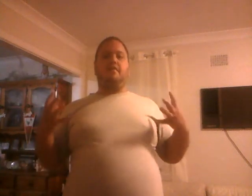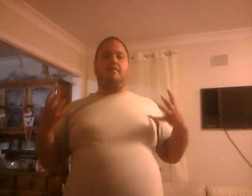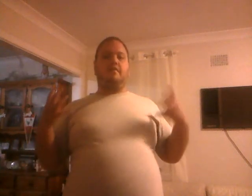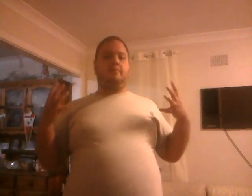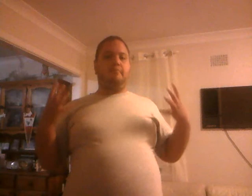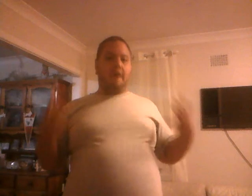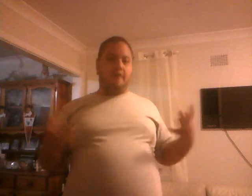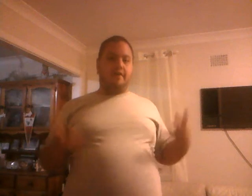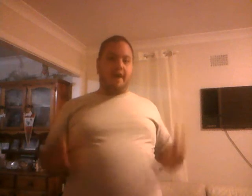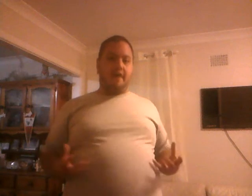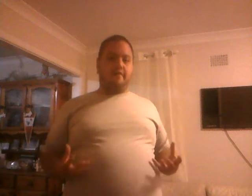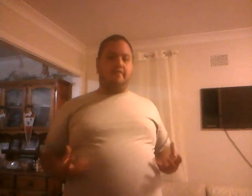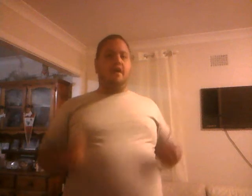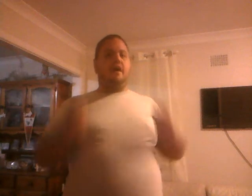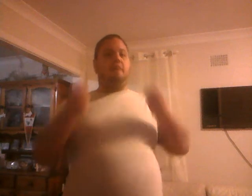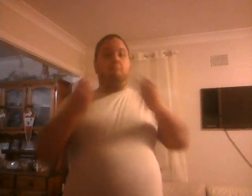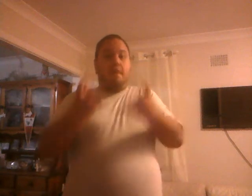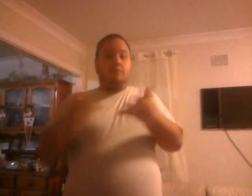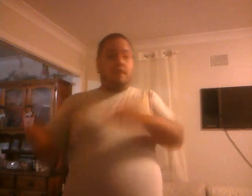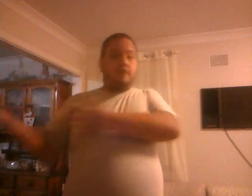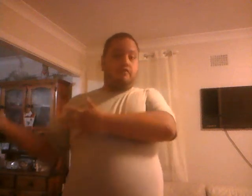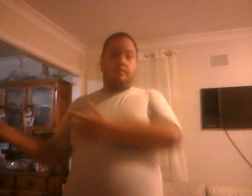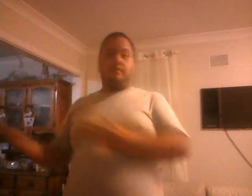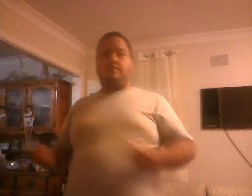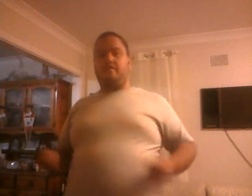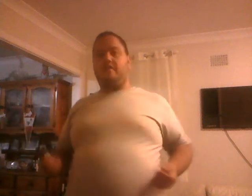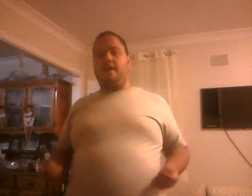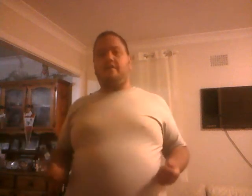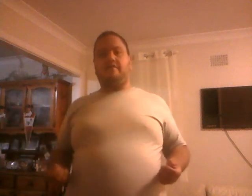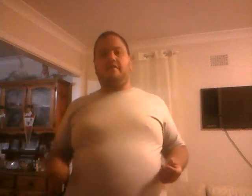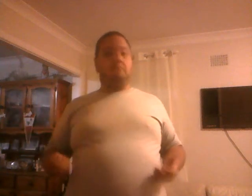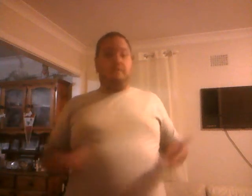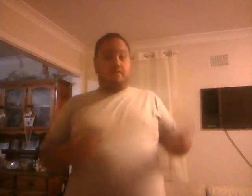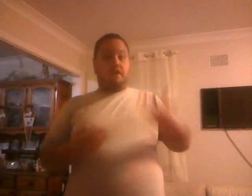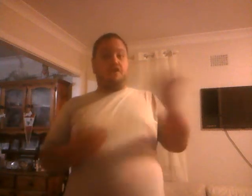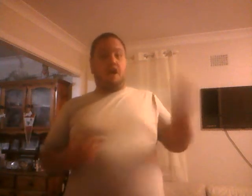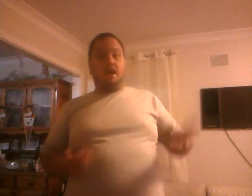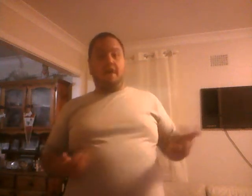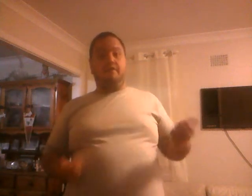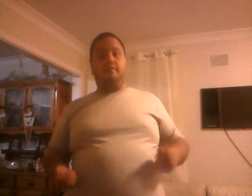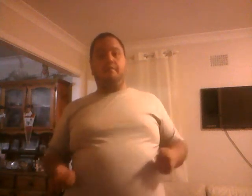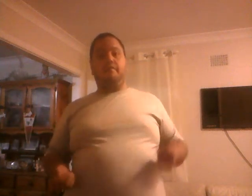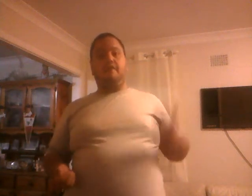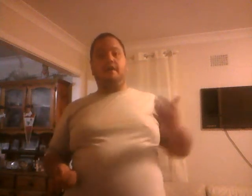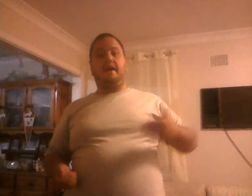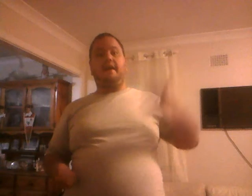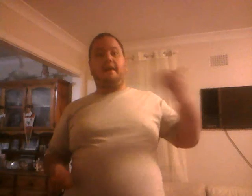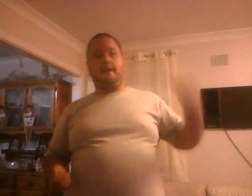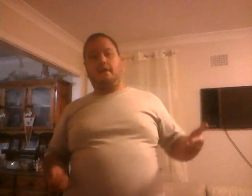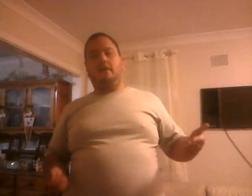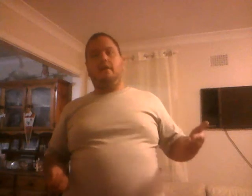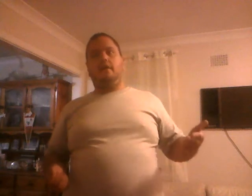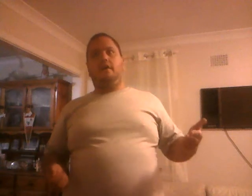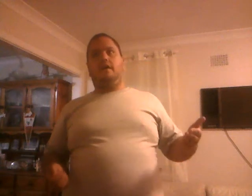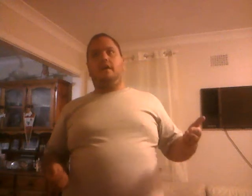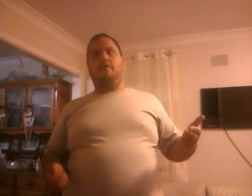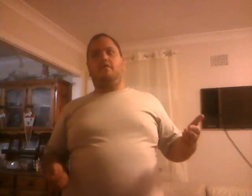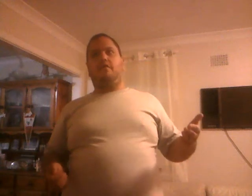empowered characters. Men would like to dress up as those characters. Even like Chun-Li from, Chun-Li. And